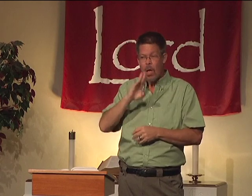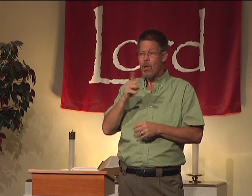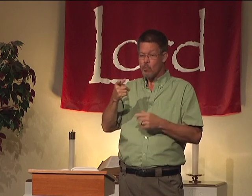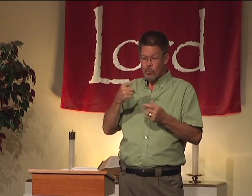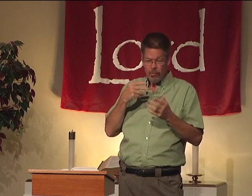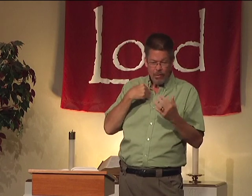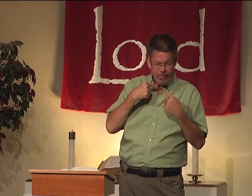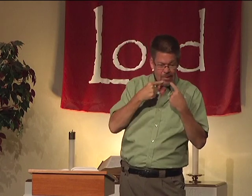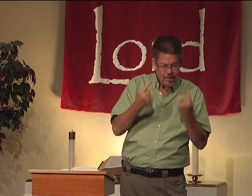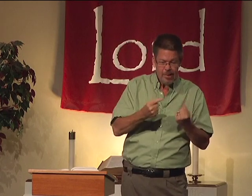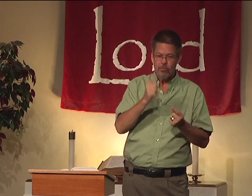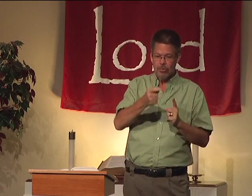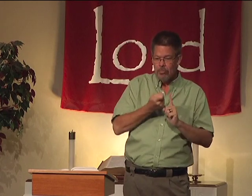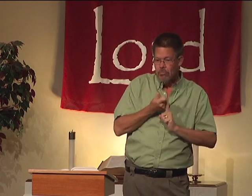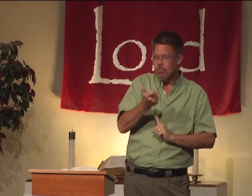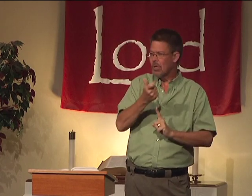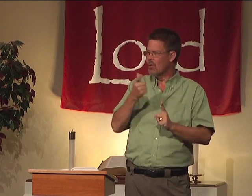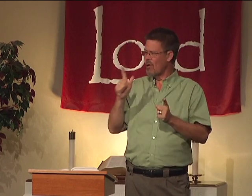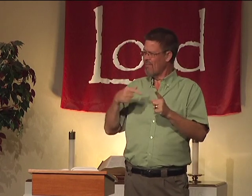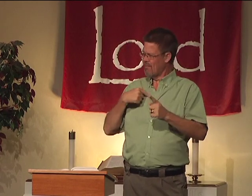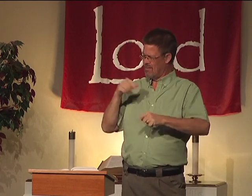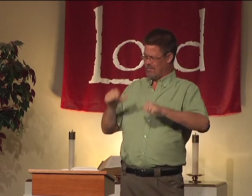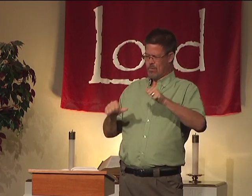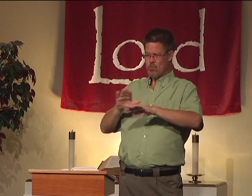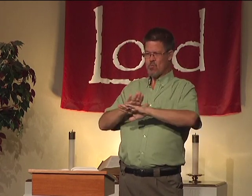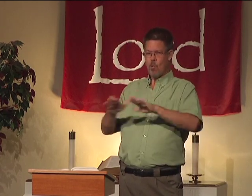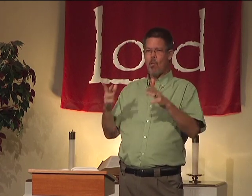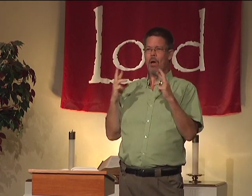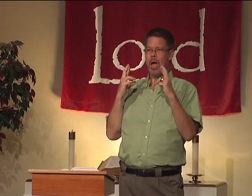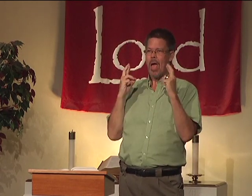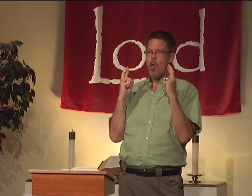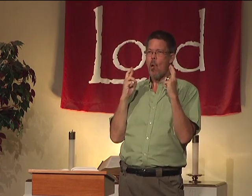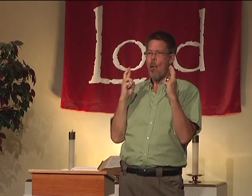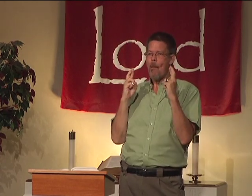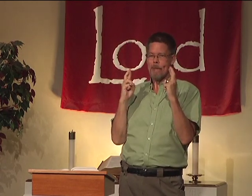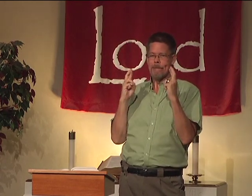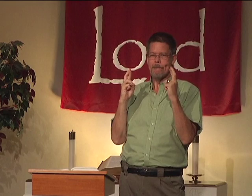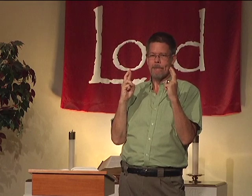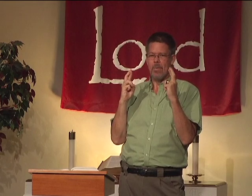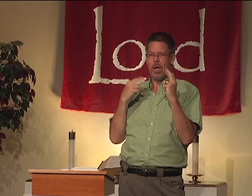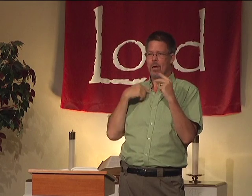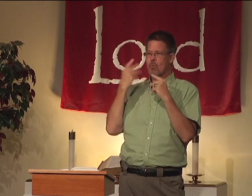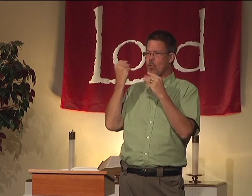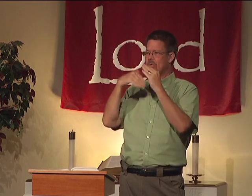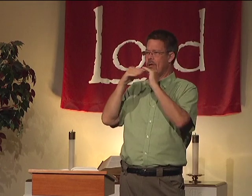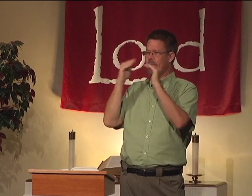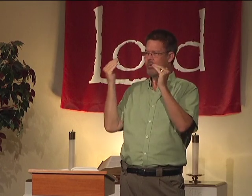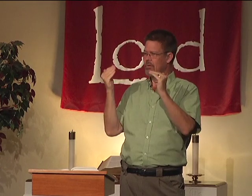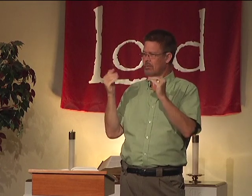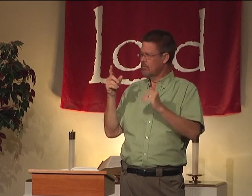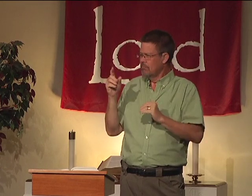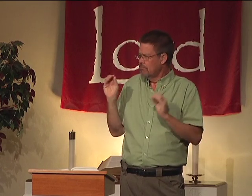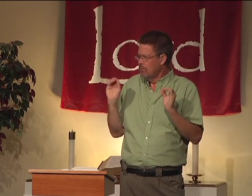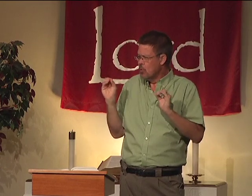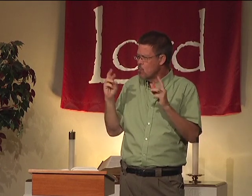You will grow in God. You have sin. You need to remove that. There is no doubt that finger crossed. Oh, I hope, I hope I get to heaven.